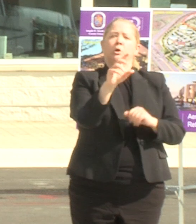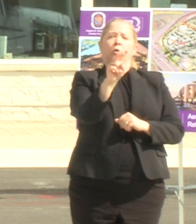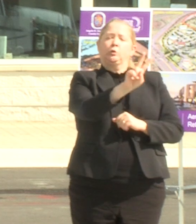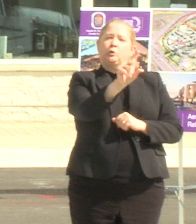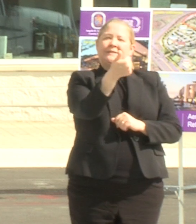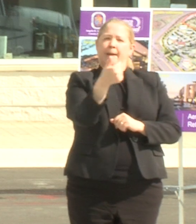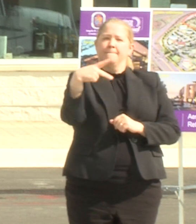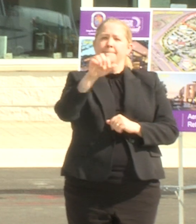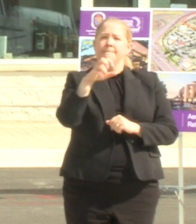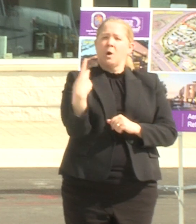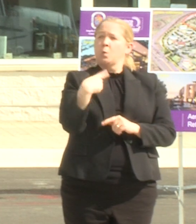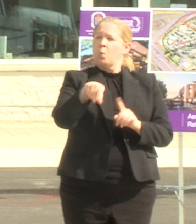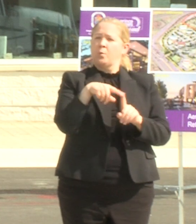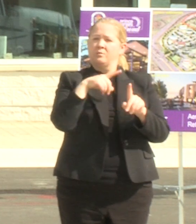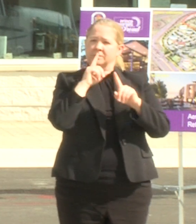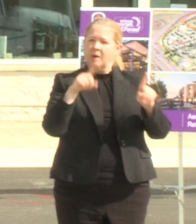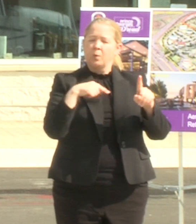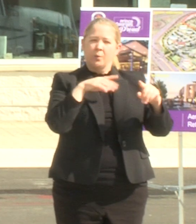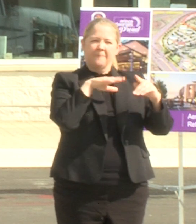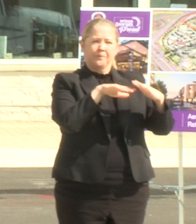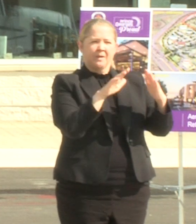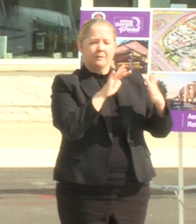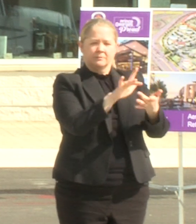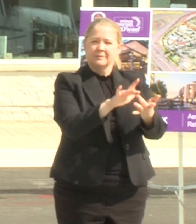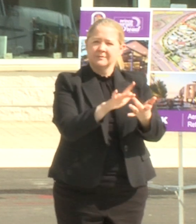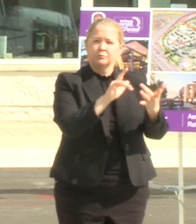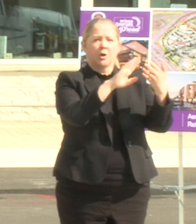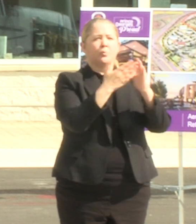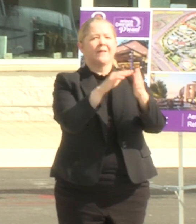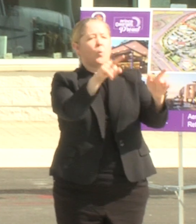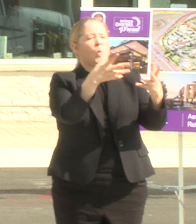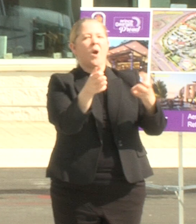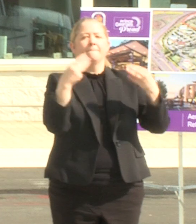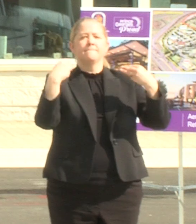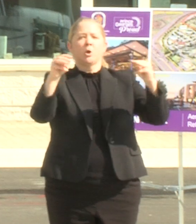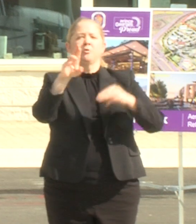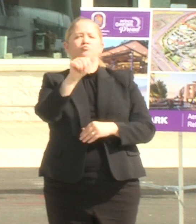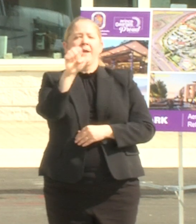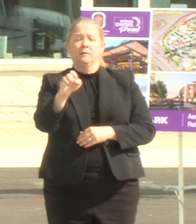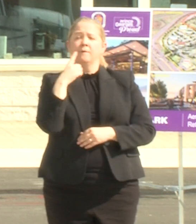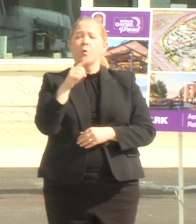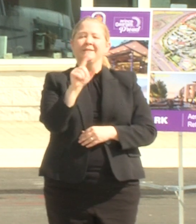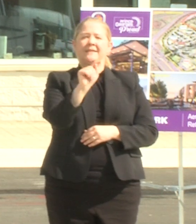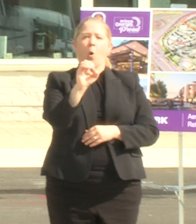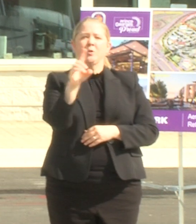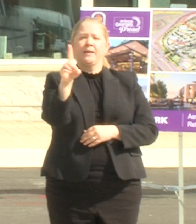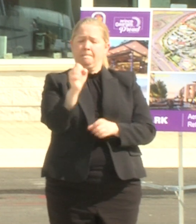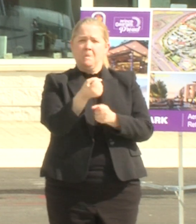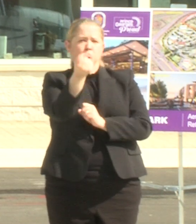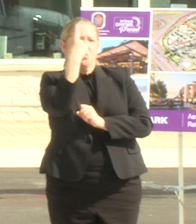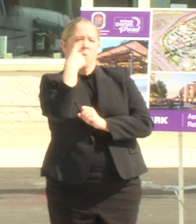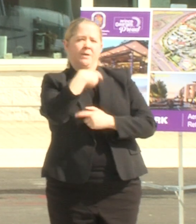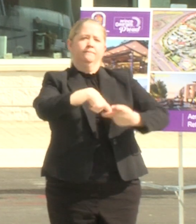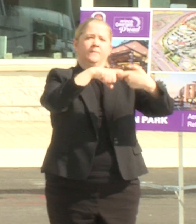responded to the rfp and we went to the community the community said they wanted market rate rate it's a tod it made sense uh we got held up for